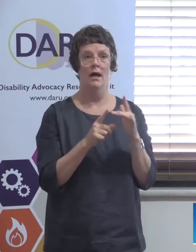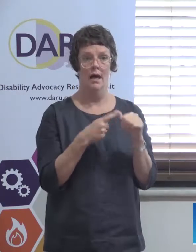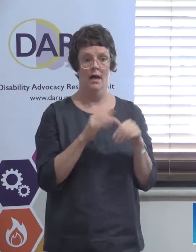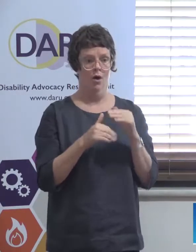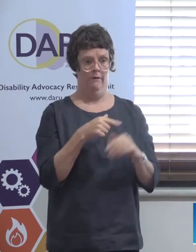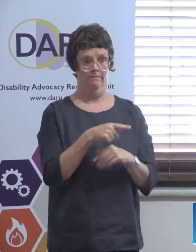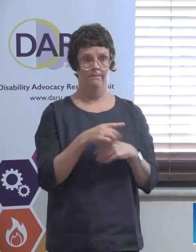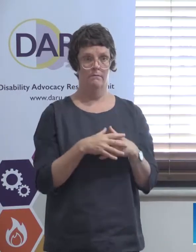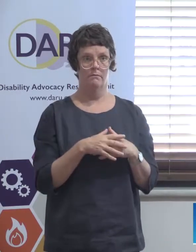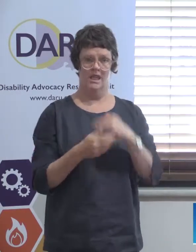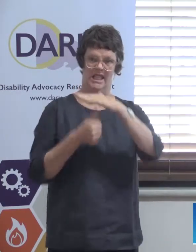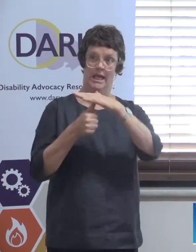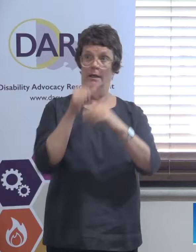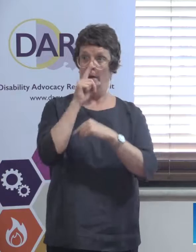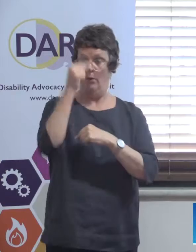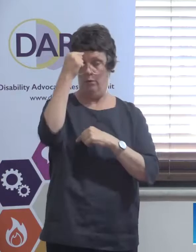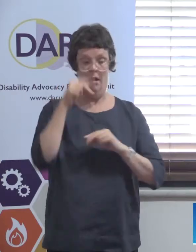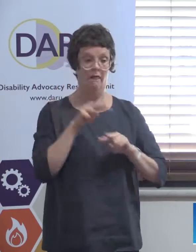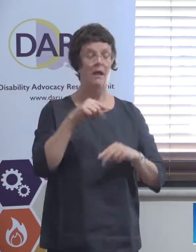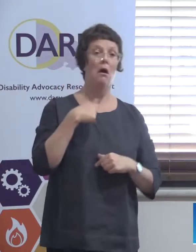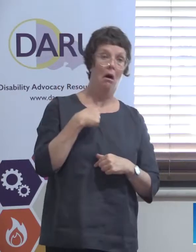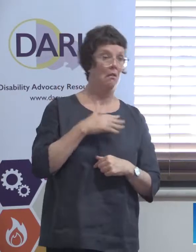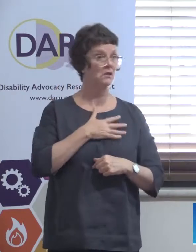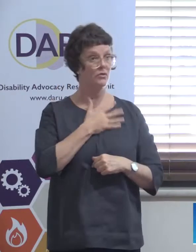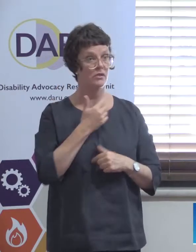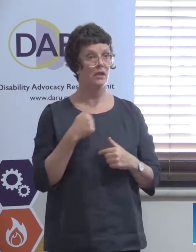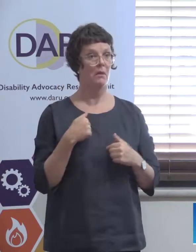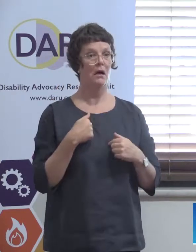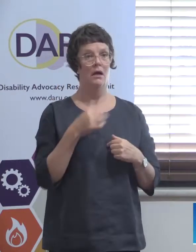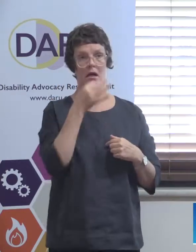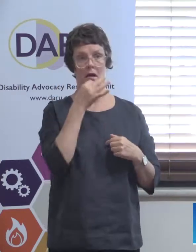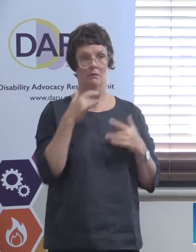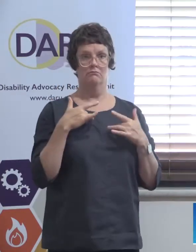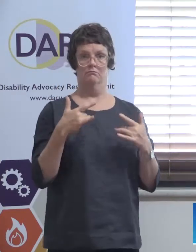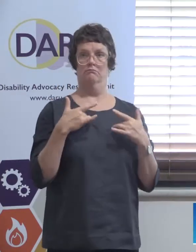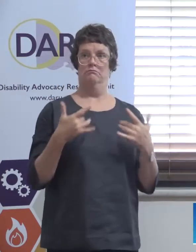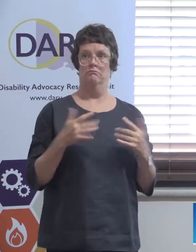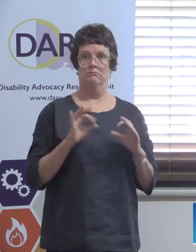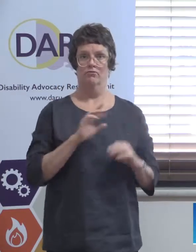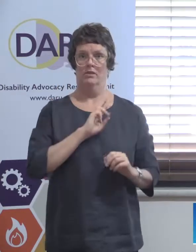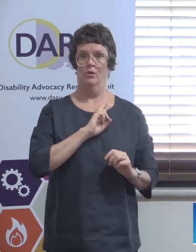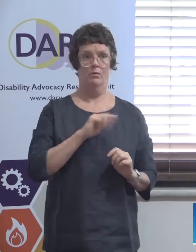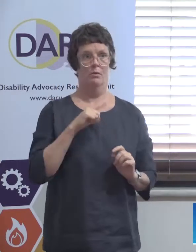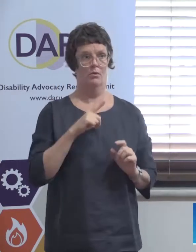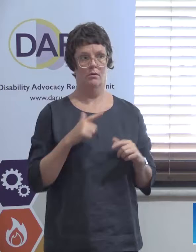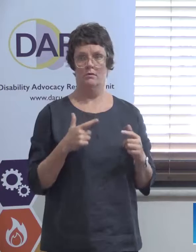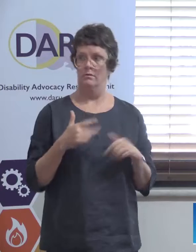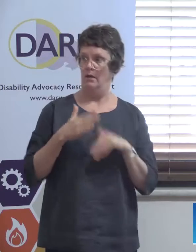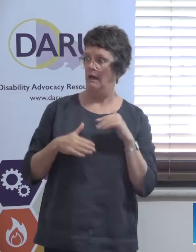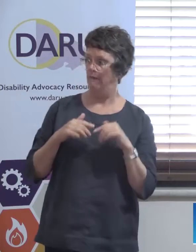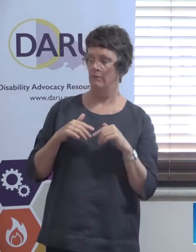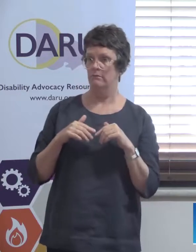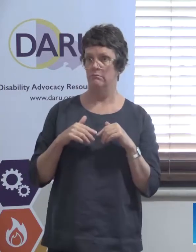look at it with interest, but it's not their responsibility because they were never meant to fund advocacy. So, they think, oh, yes, that's interesting.